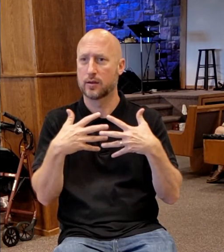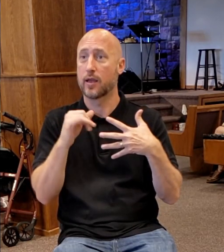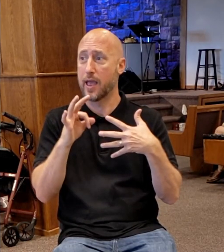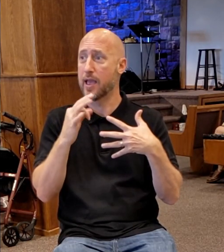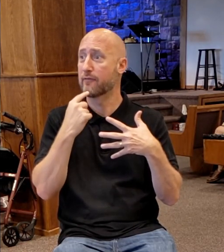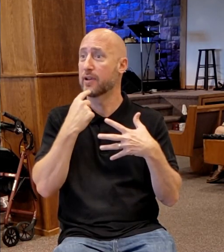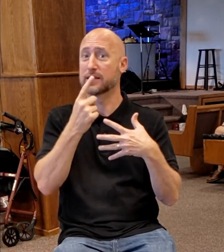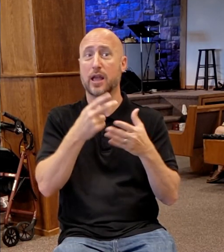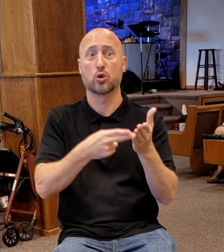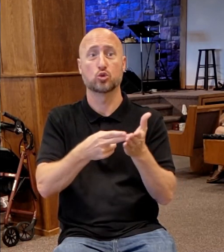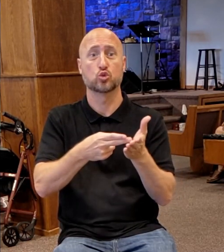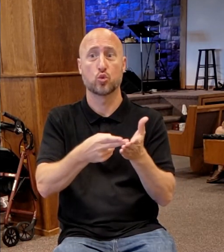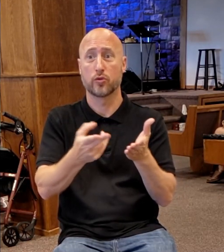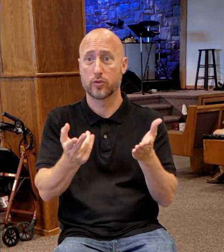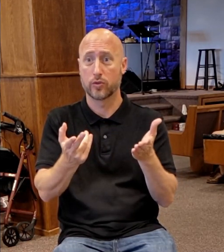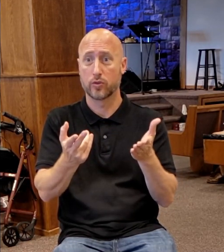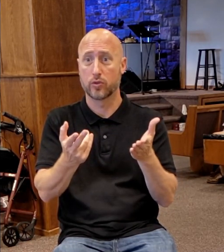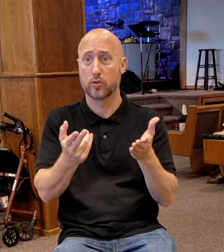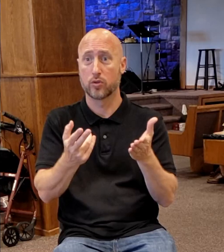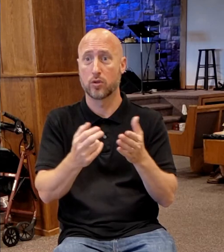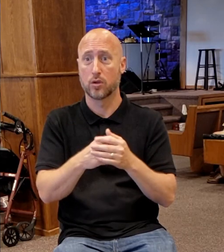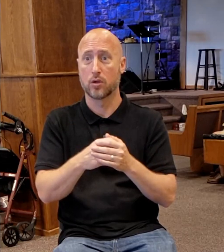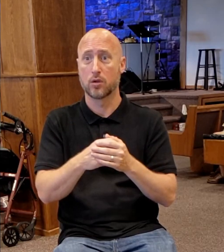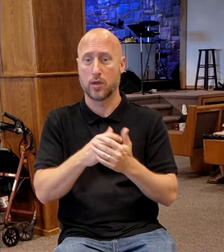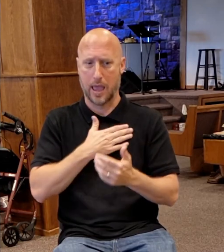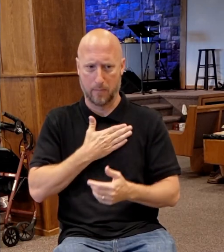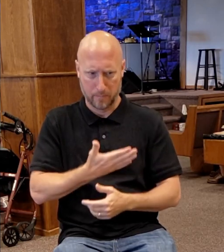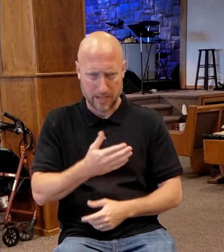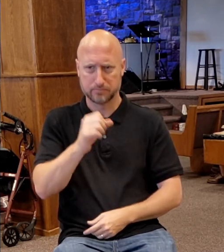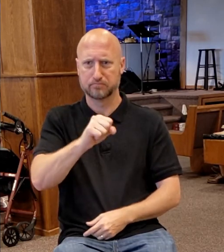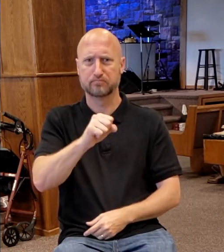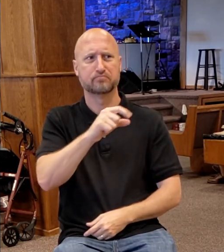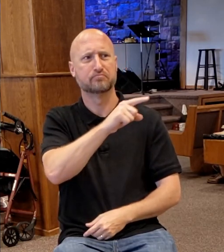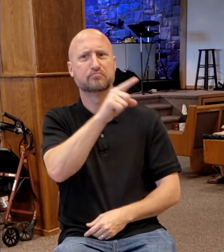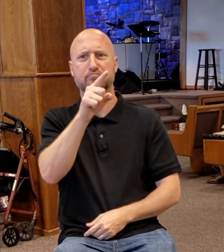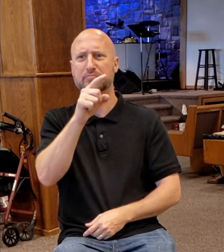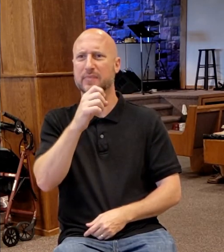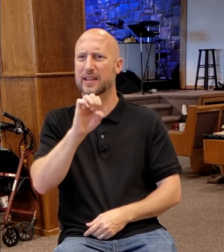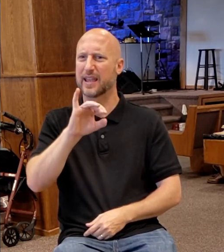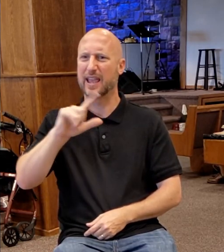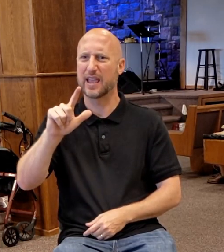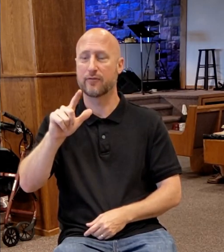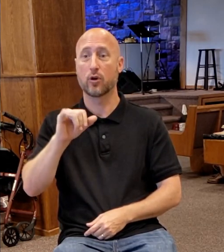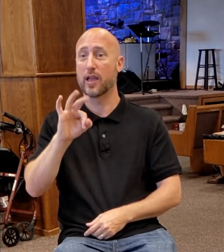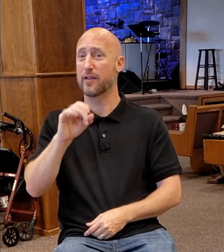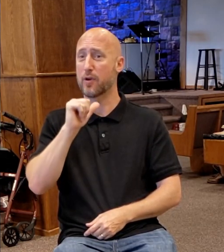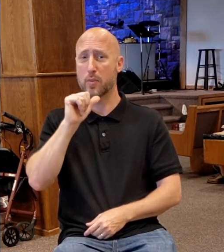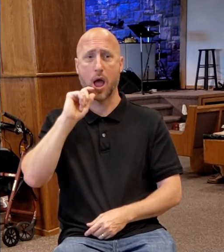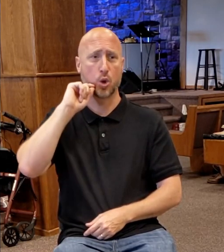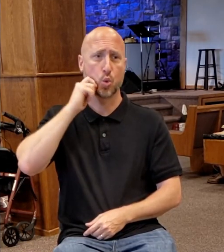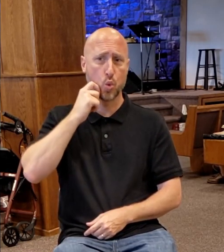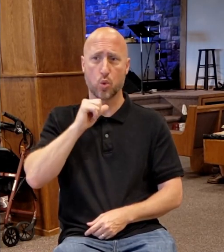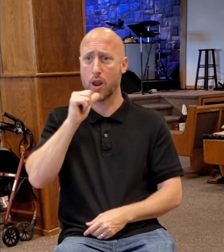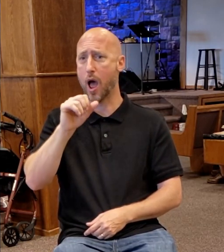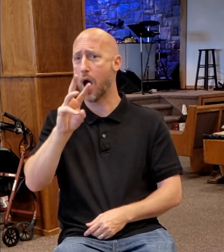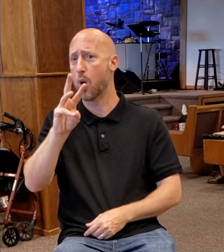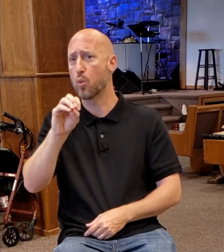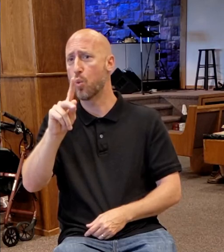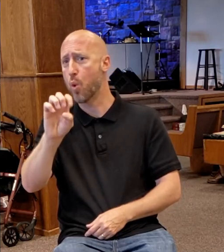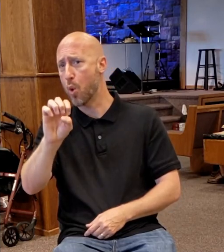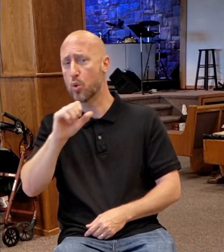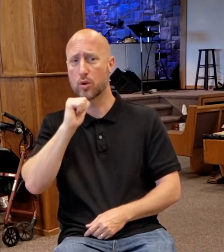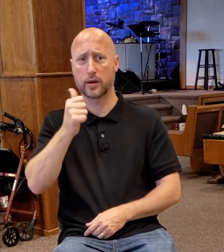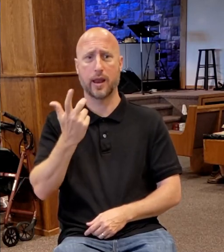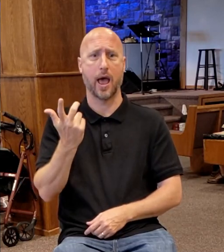about the world and how evil it is. If I'm not cool and woke, if I don't, you know, if I don't put on